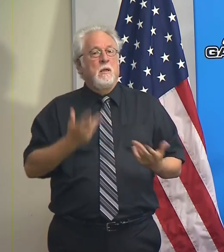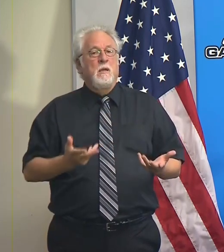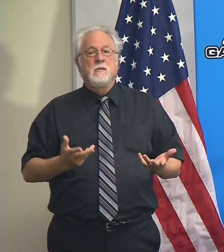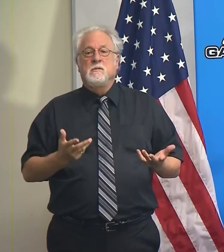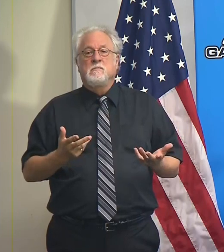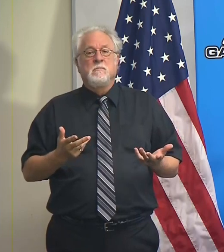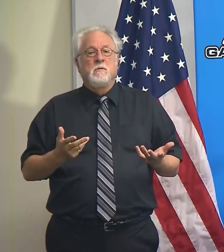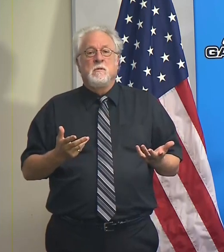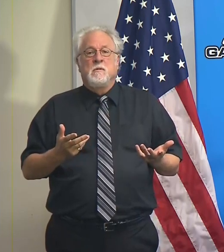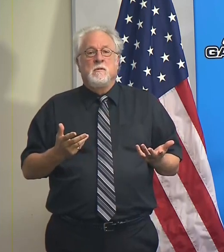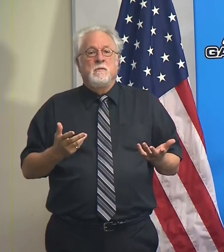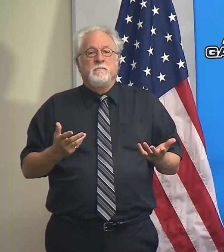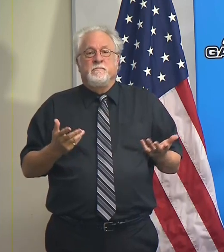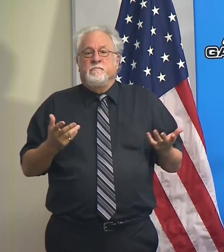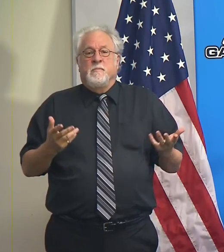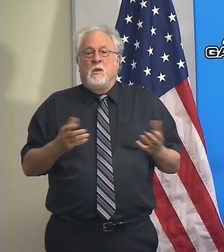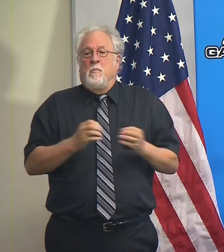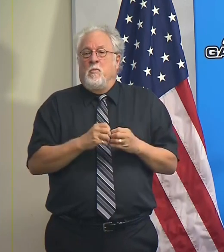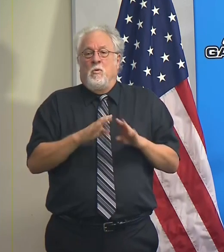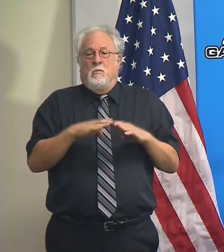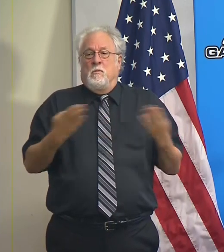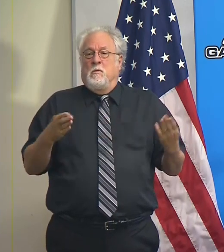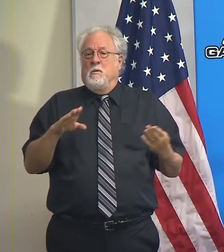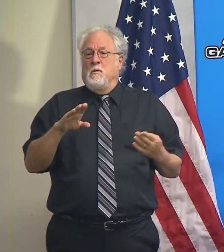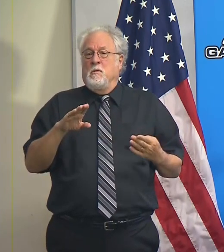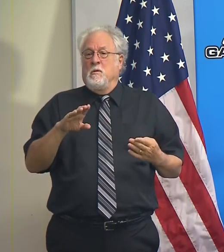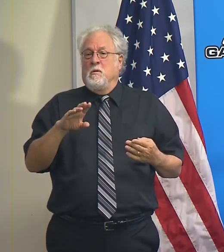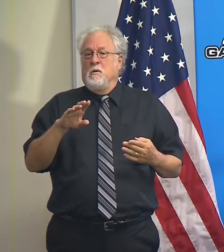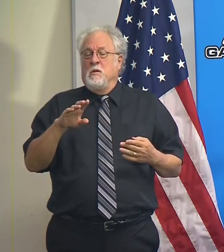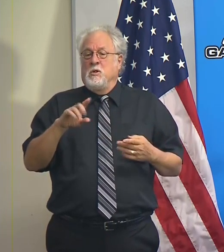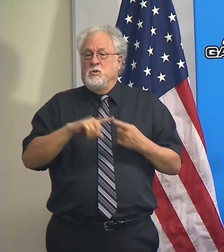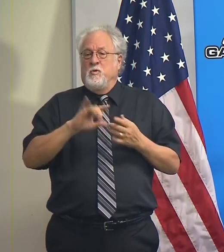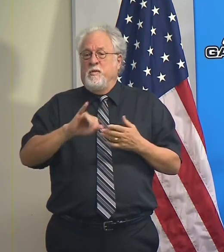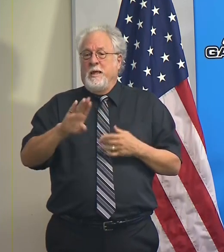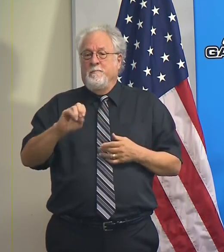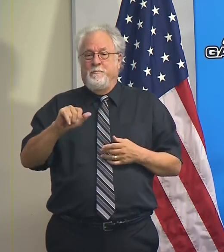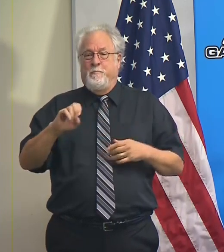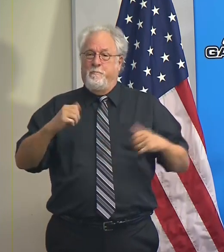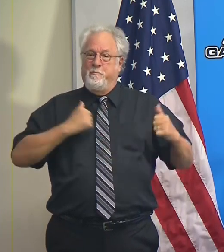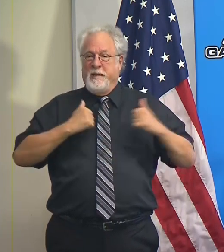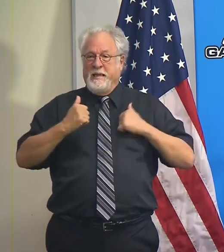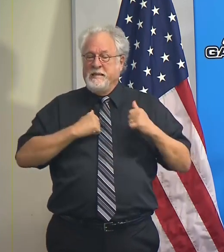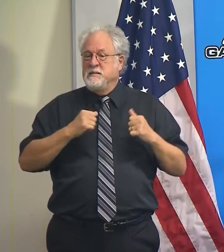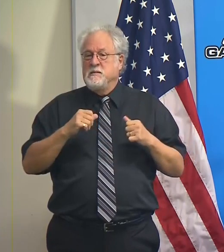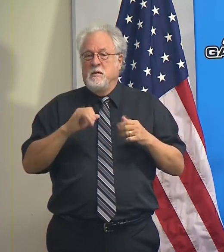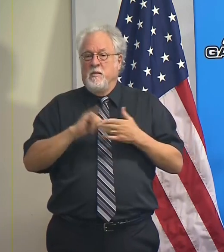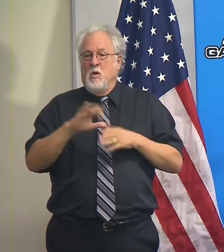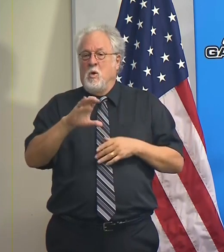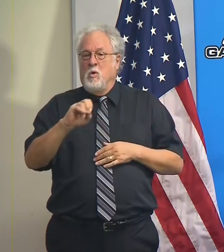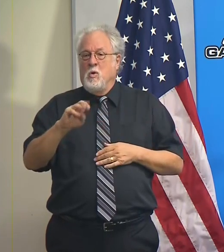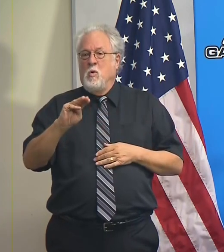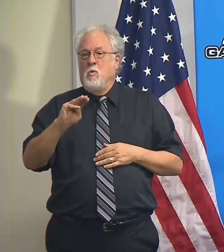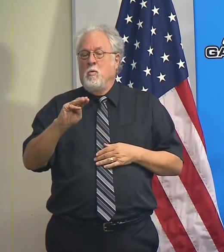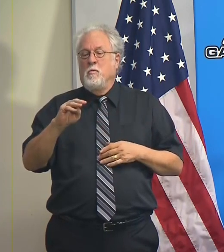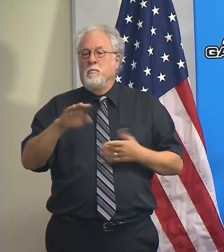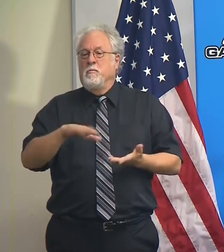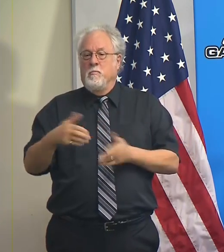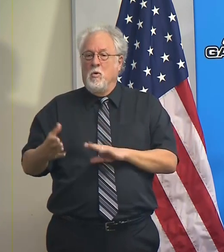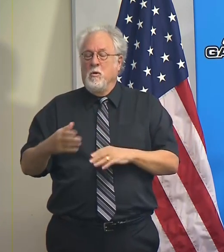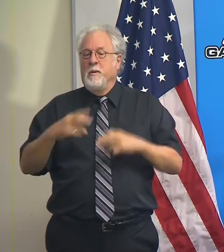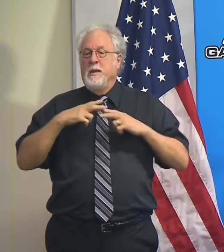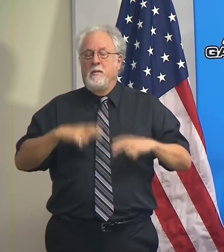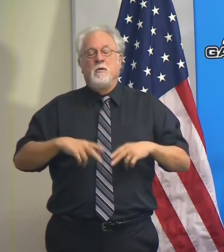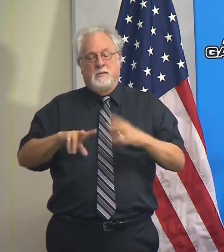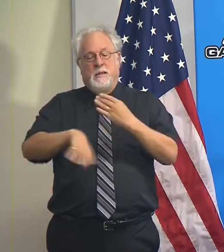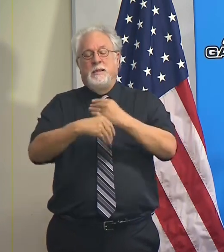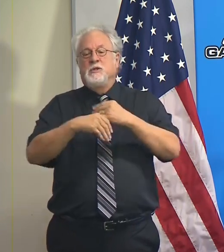more vulnerable to disease by virtue of one of those comorbid health conditions that we've been talking about